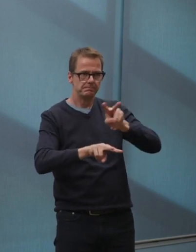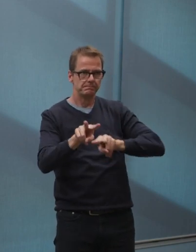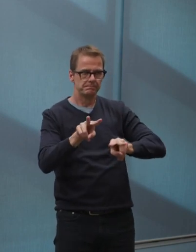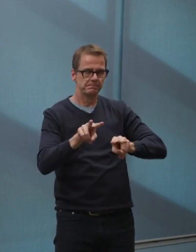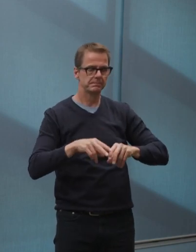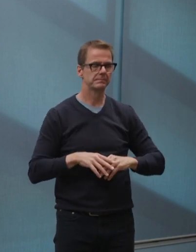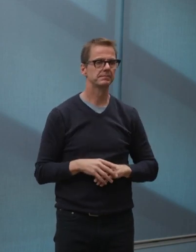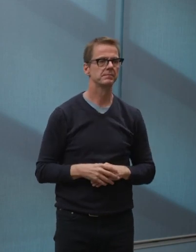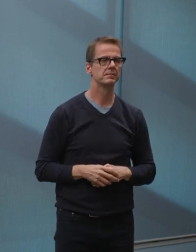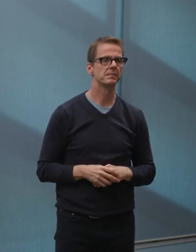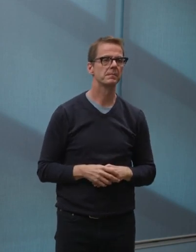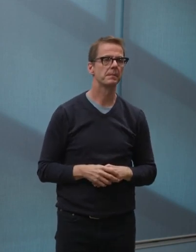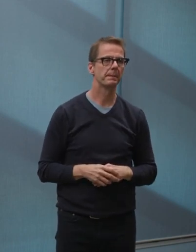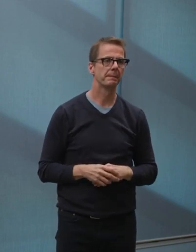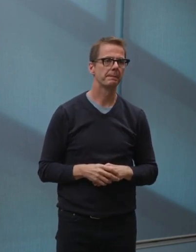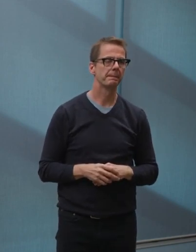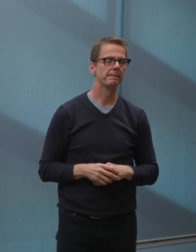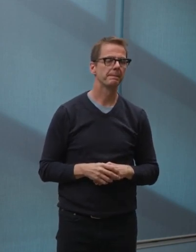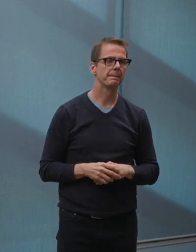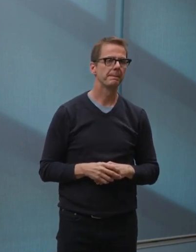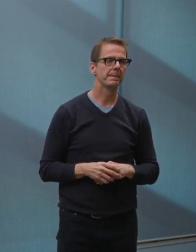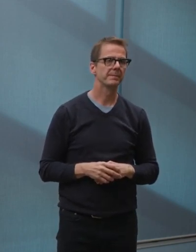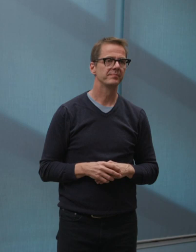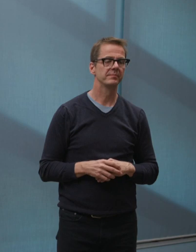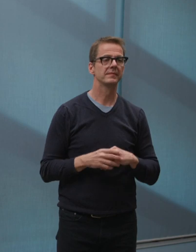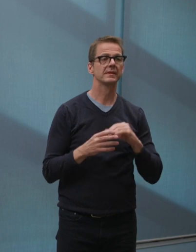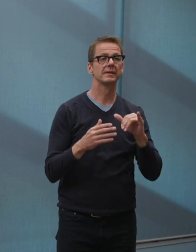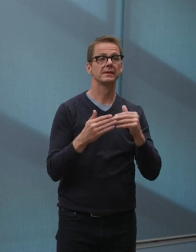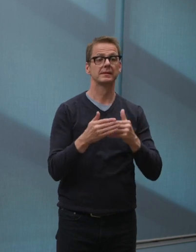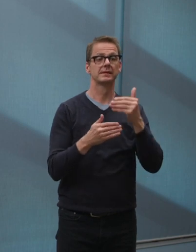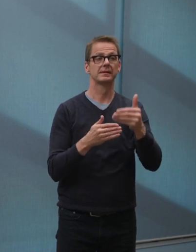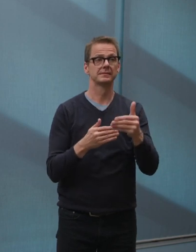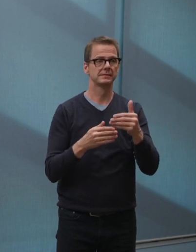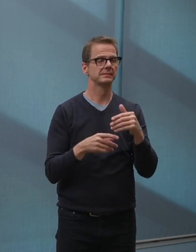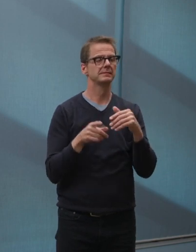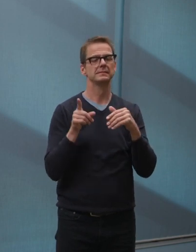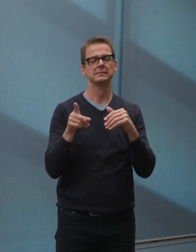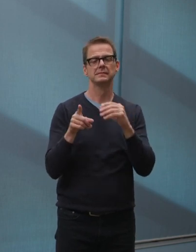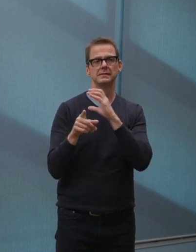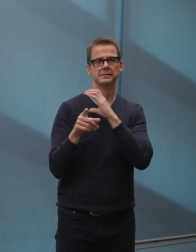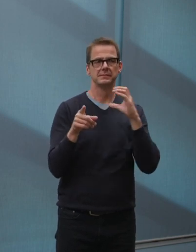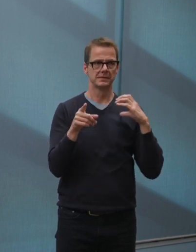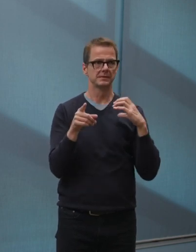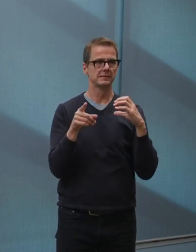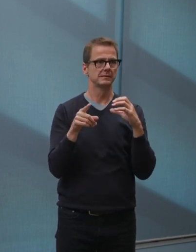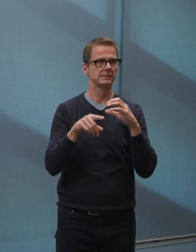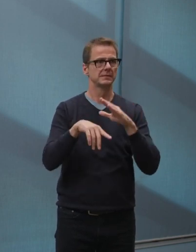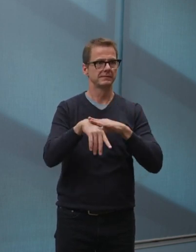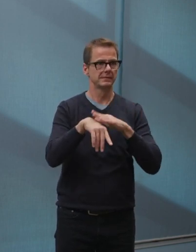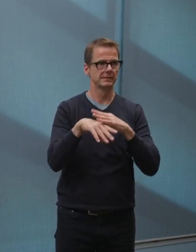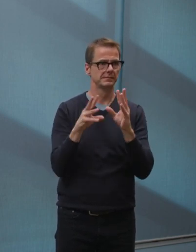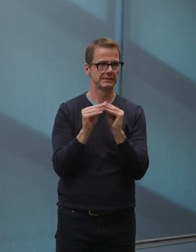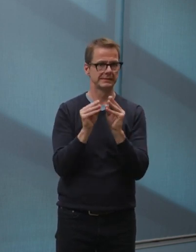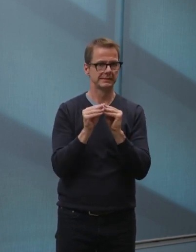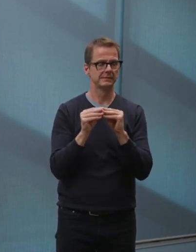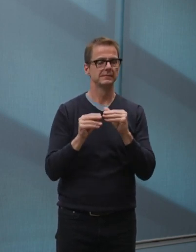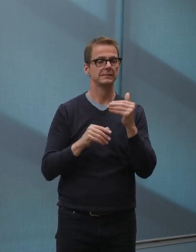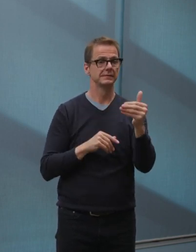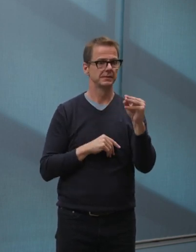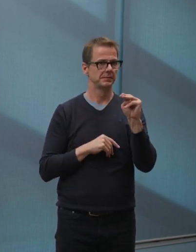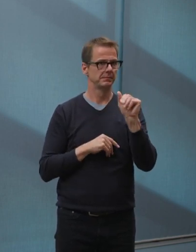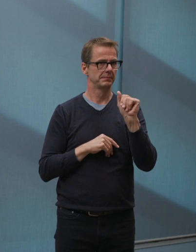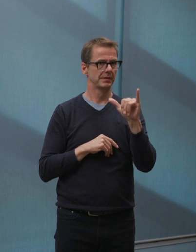Emergency Advisory Committee on May 13th. We imagine that we will look at it in four stages of our work.